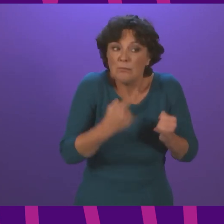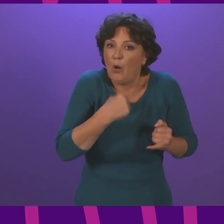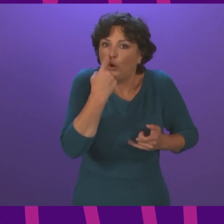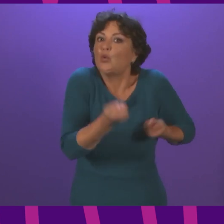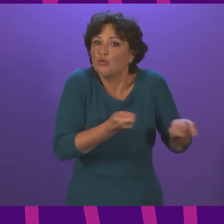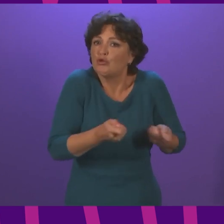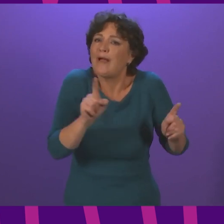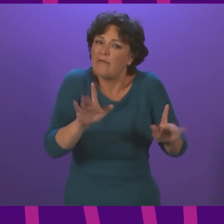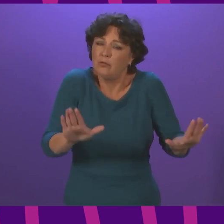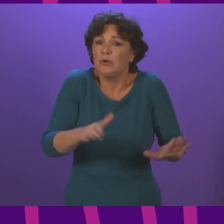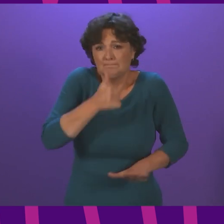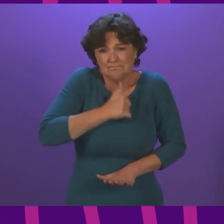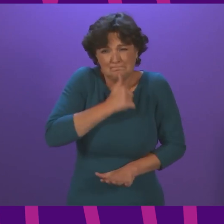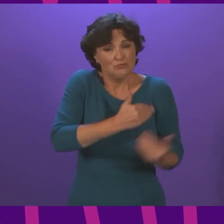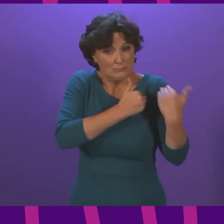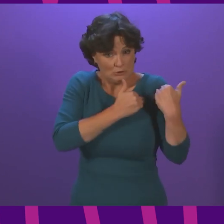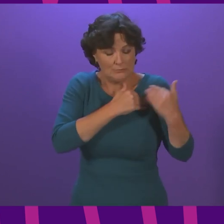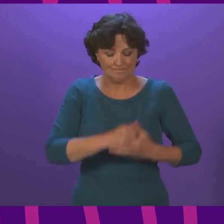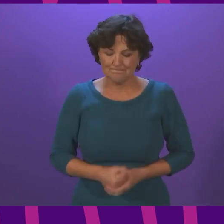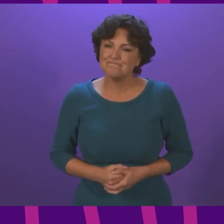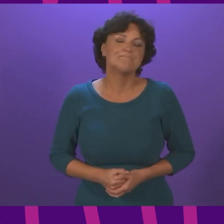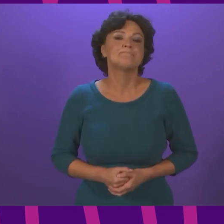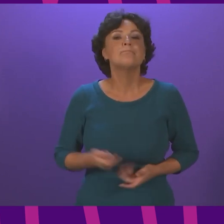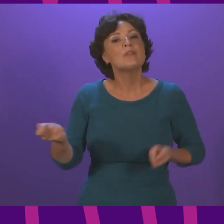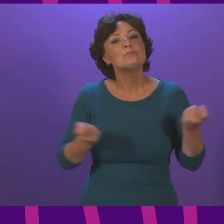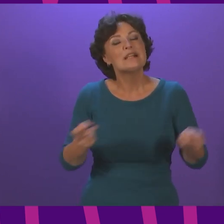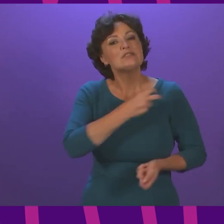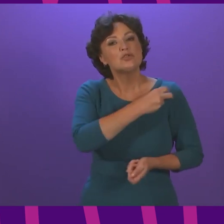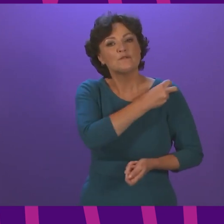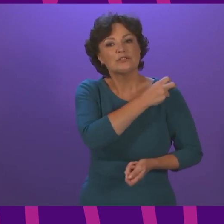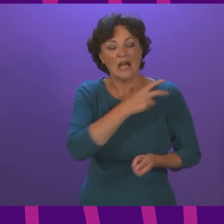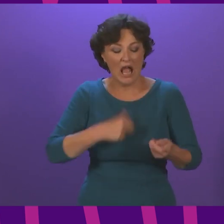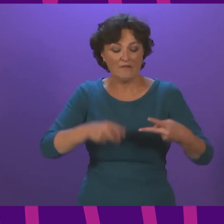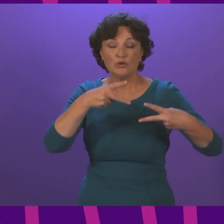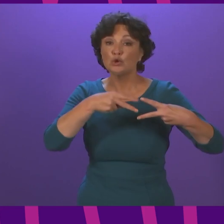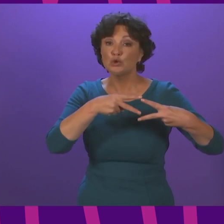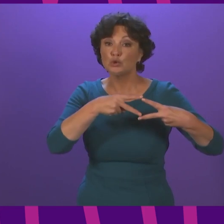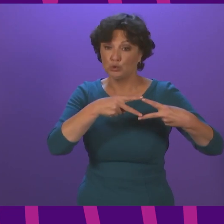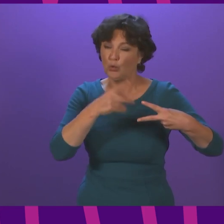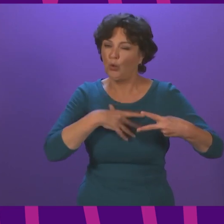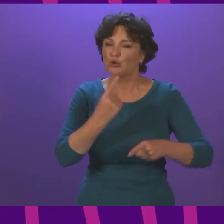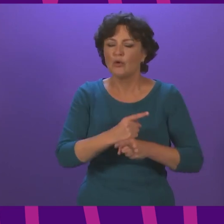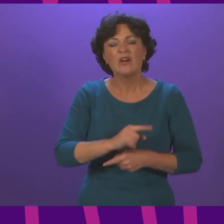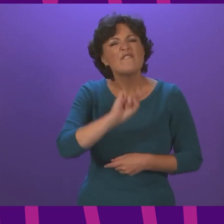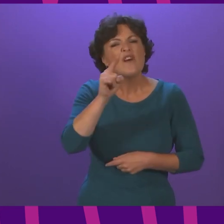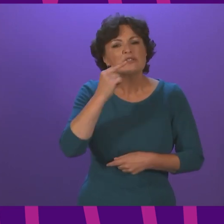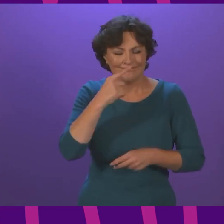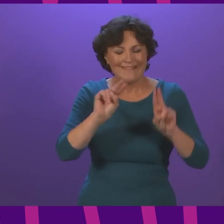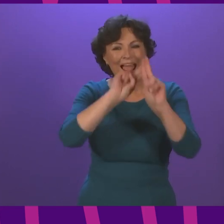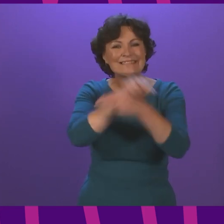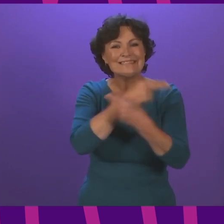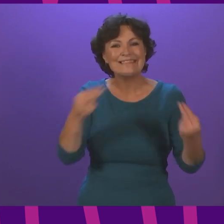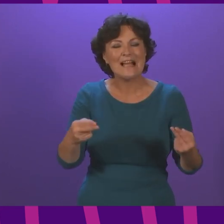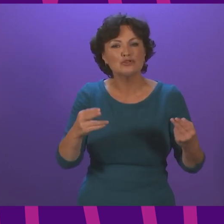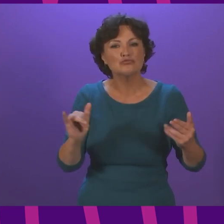Siding officer, there are two further issues I want to briefly cover today. Firstly, international travel. Proportionate